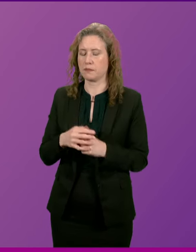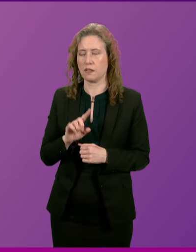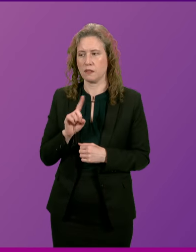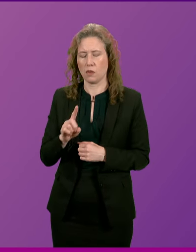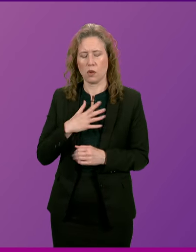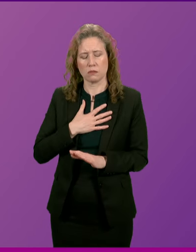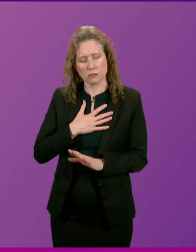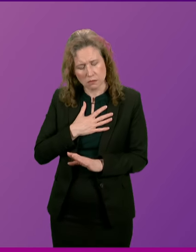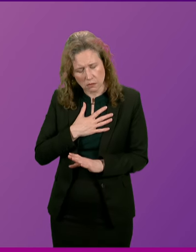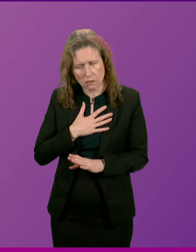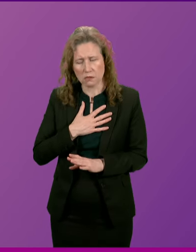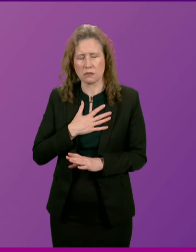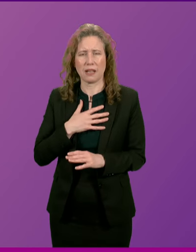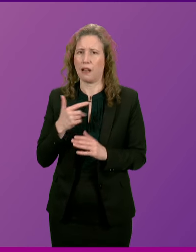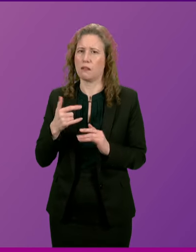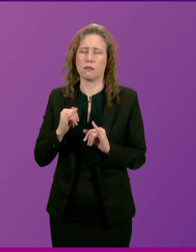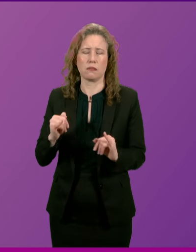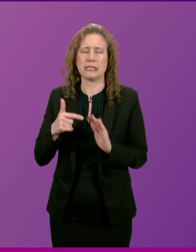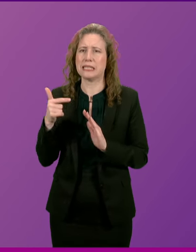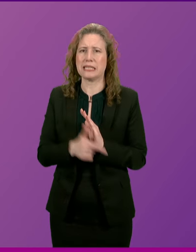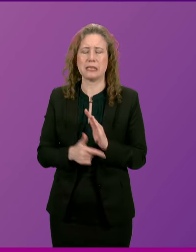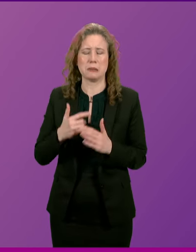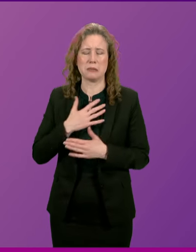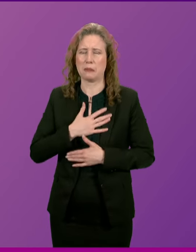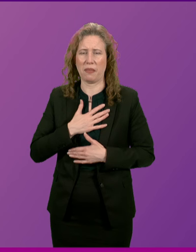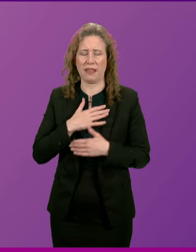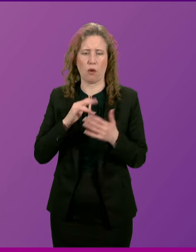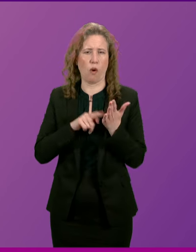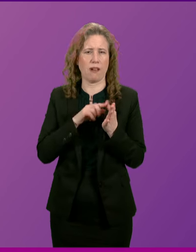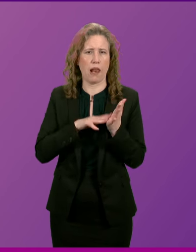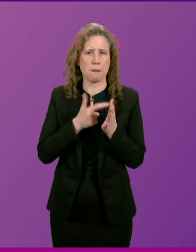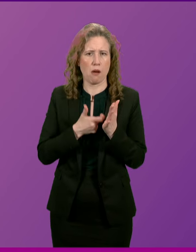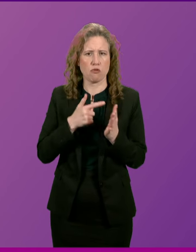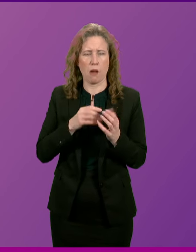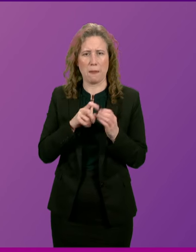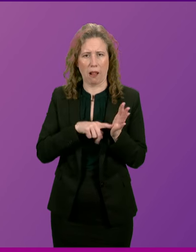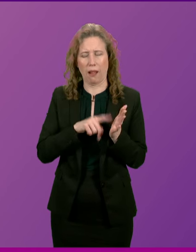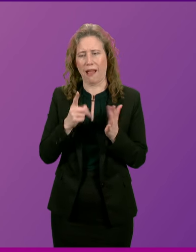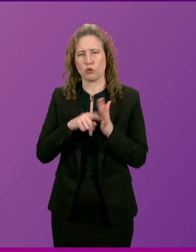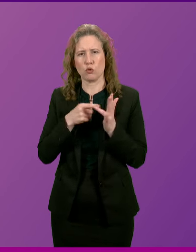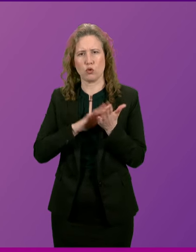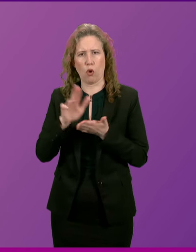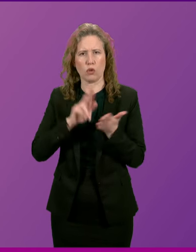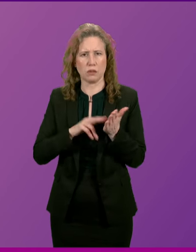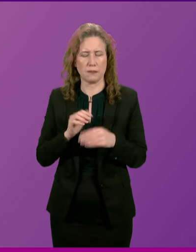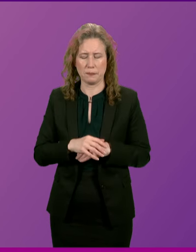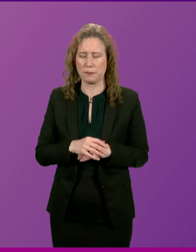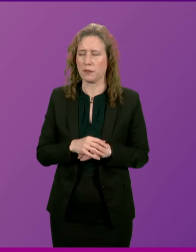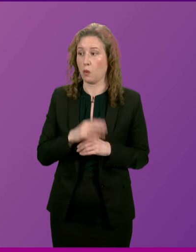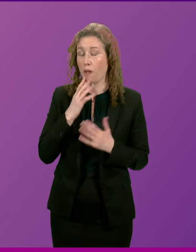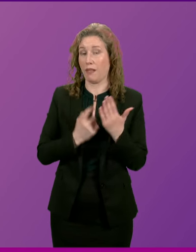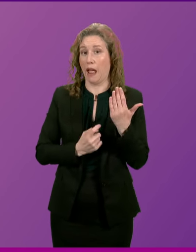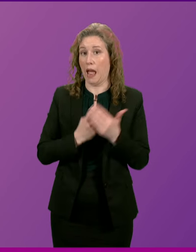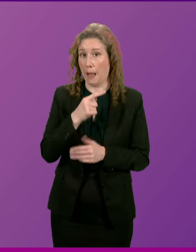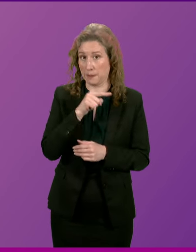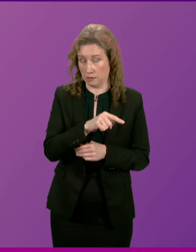deepest sympathies to the families and friends of Lamara Bell and John Ewell. When the situation happened,